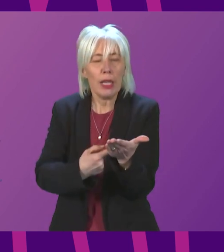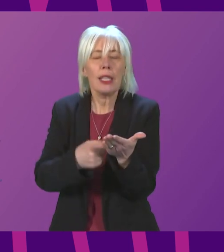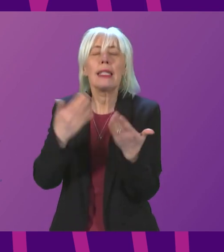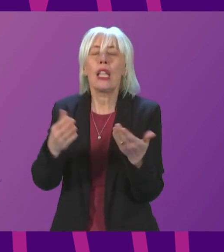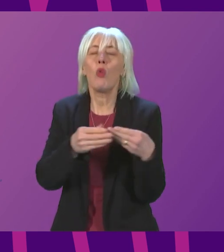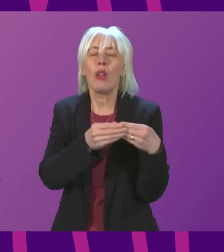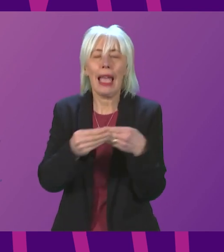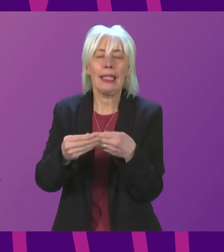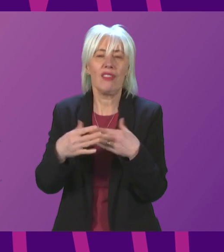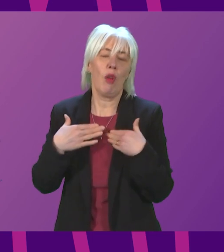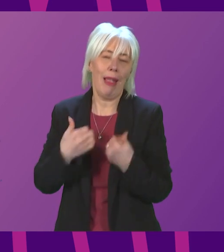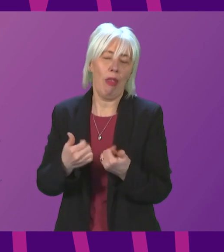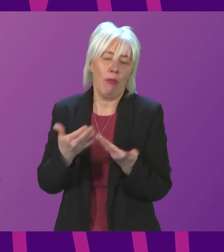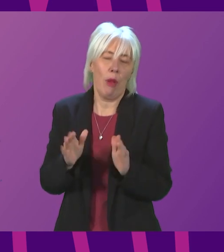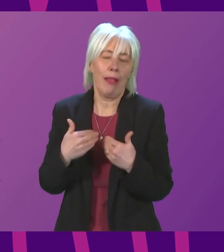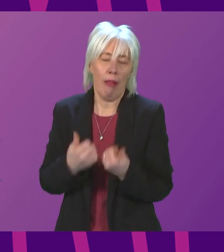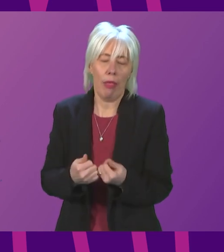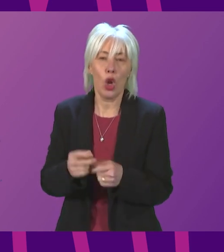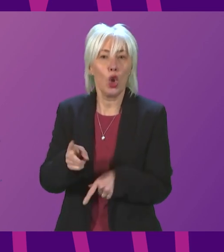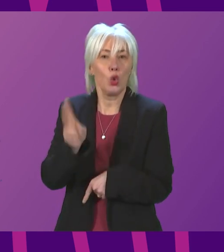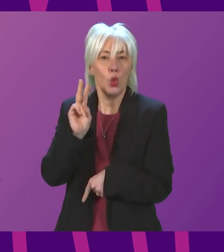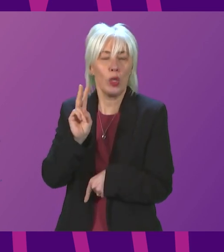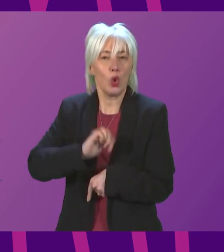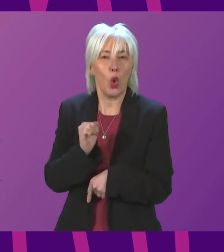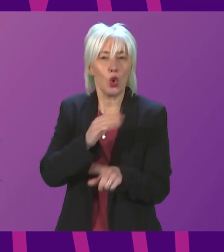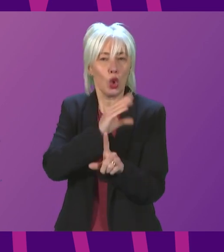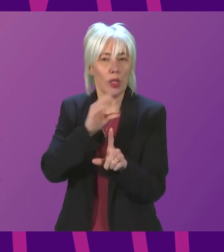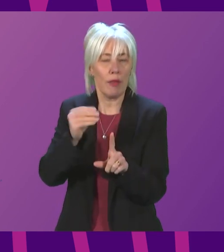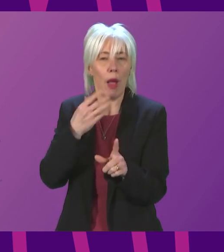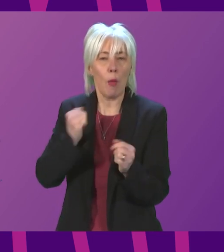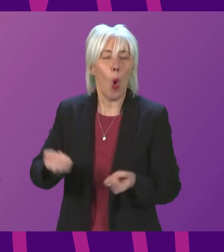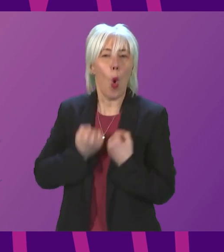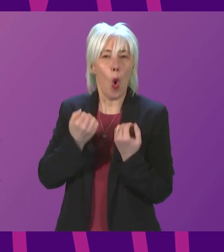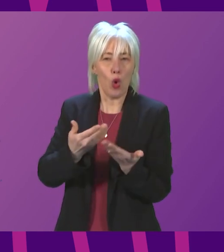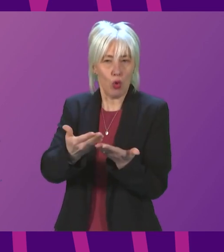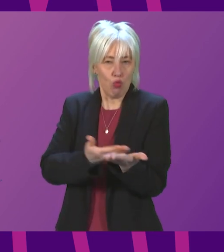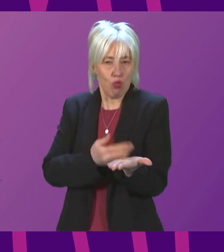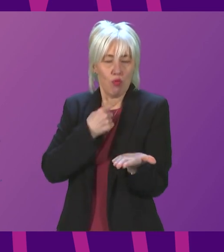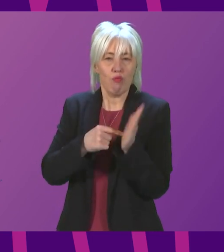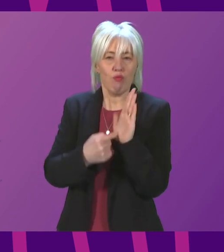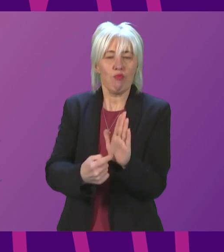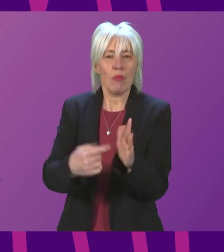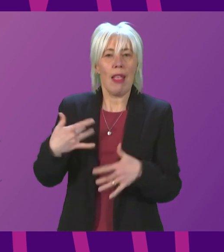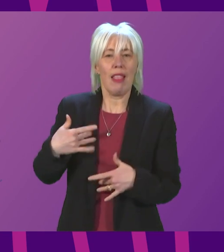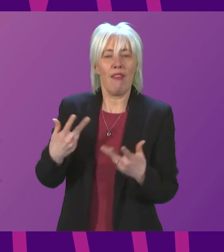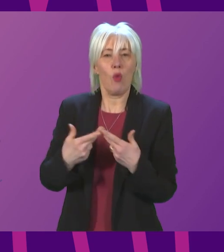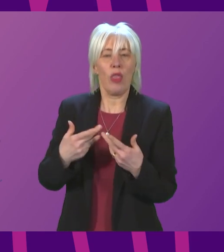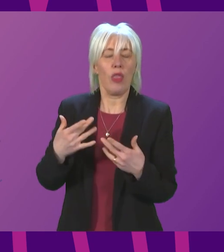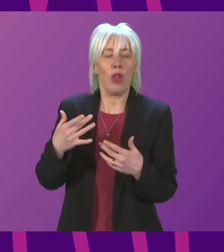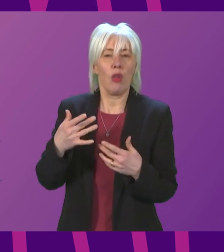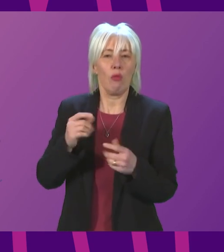health guidance. Two weeks ago, the Scottish Conservatives published our own blueprint for living with Covid, titled